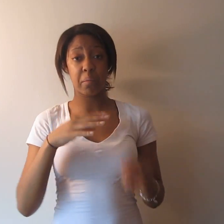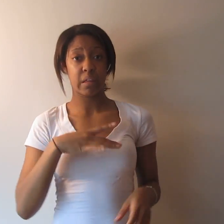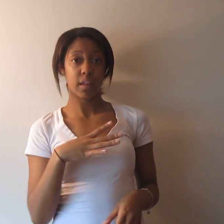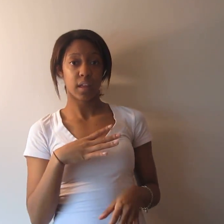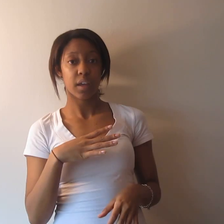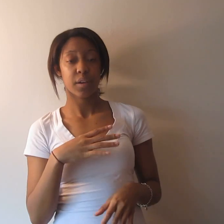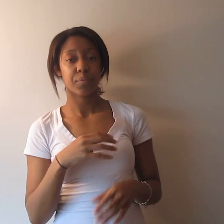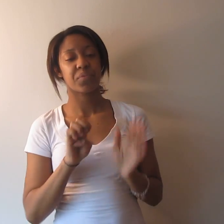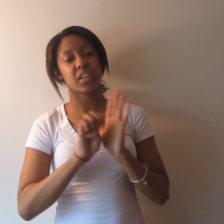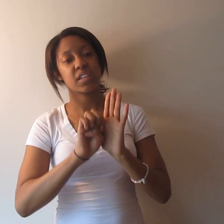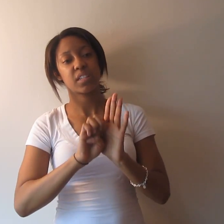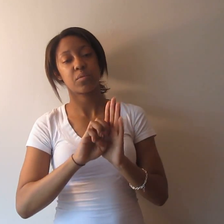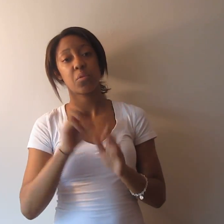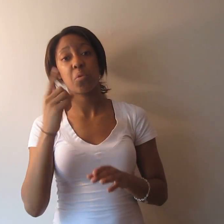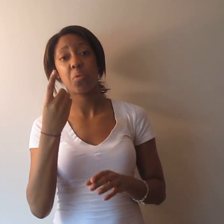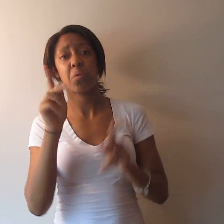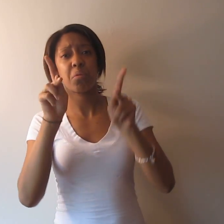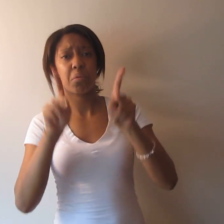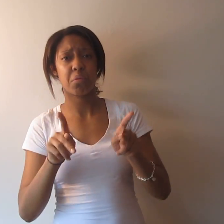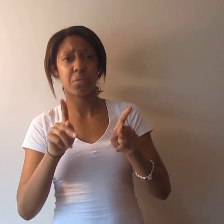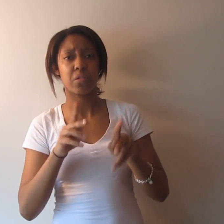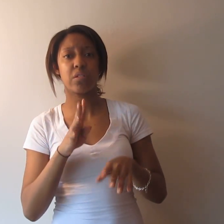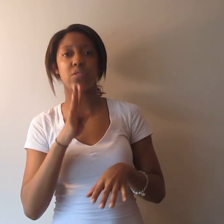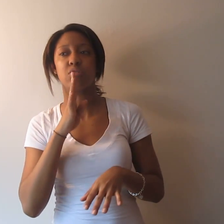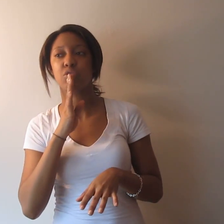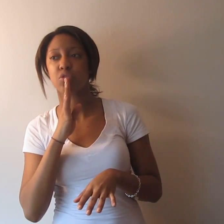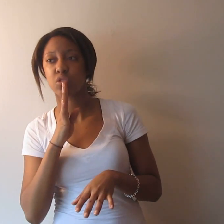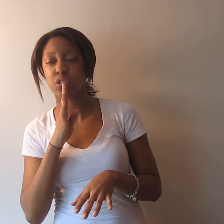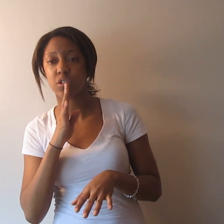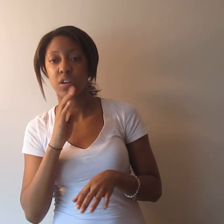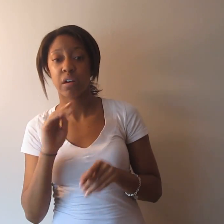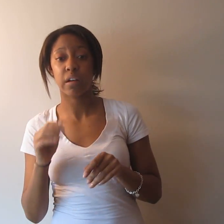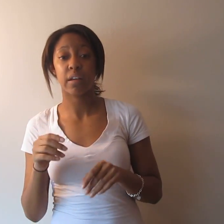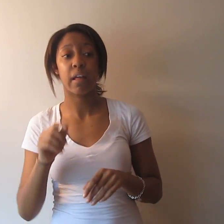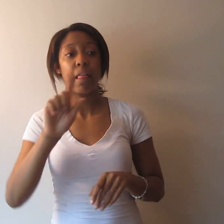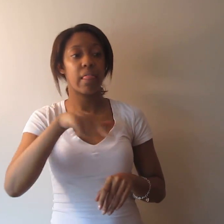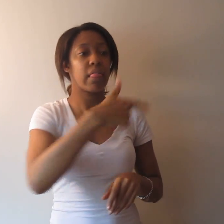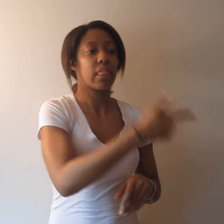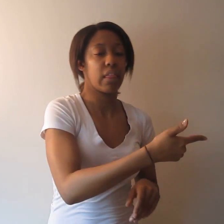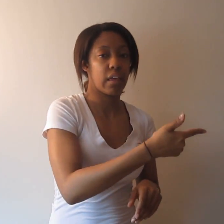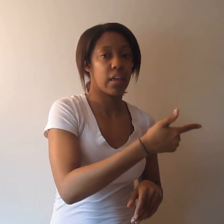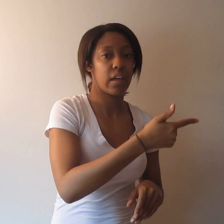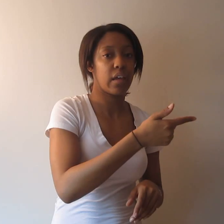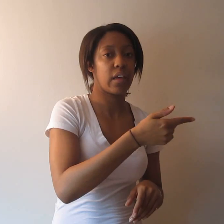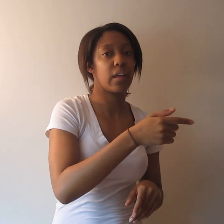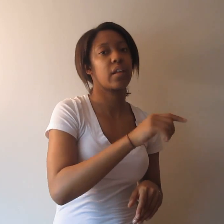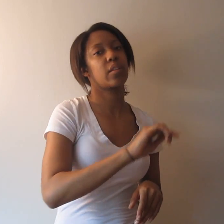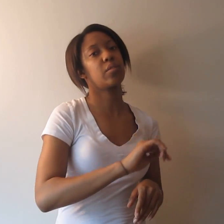who are speaking should not cover their mouth